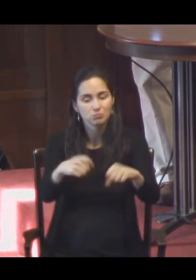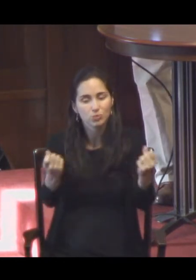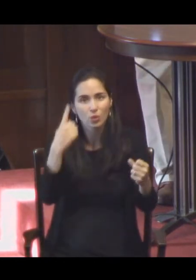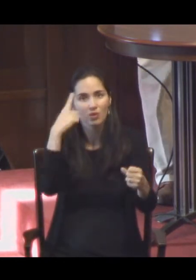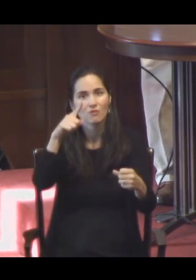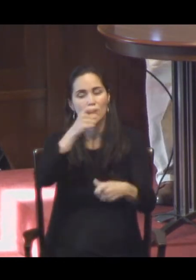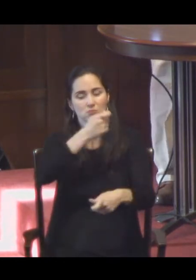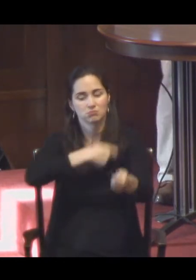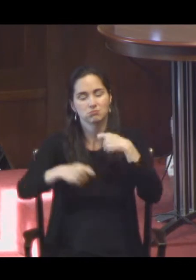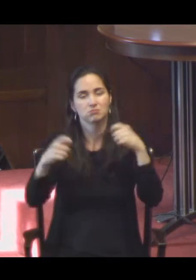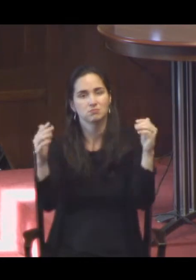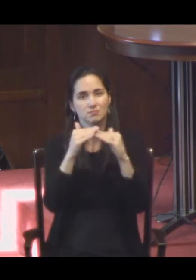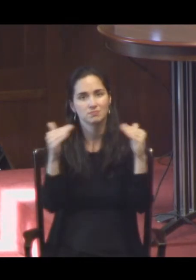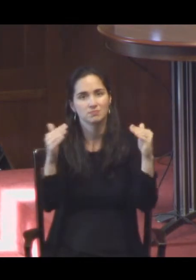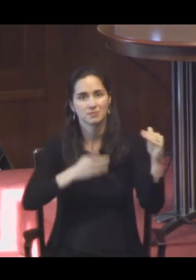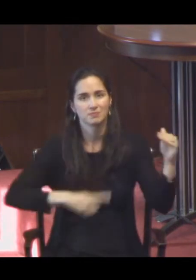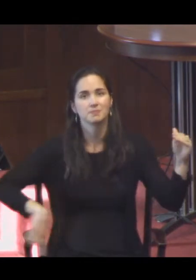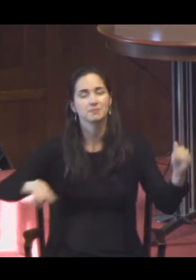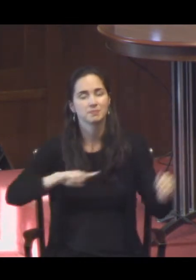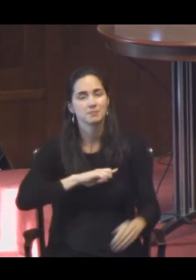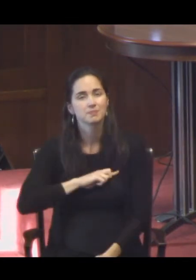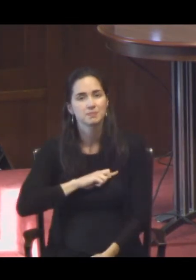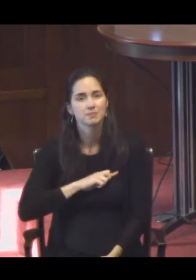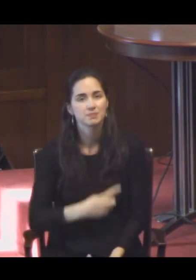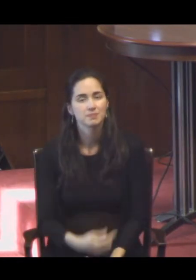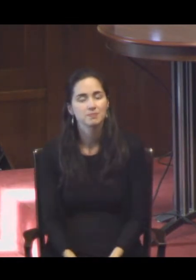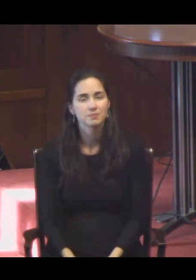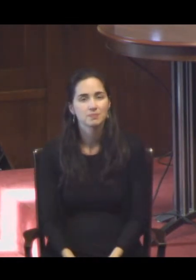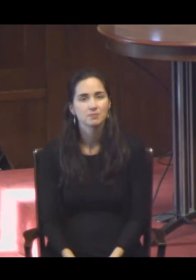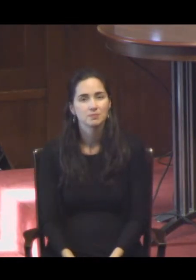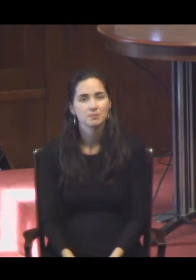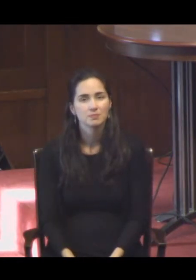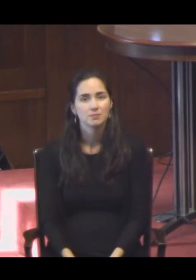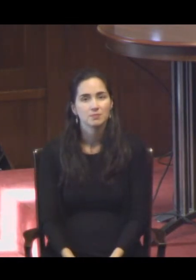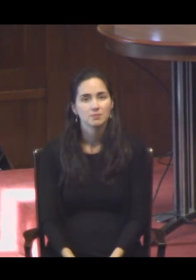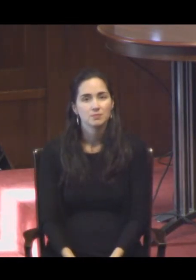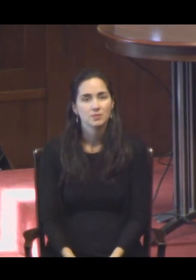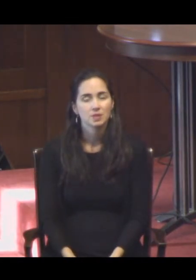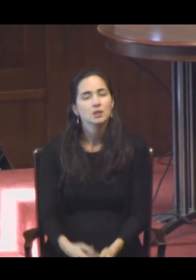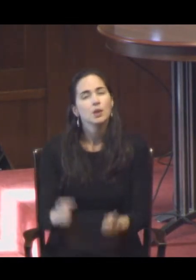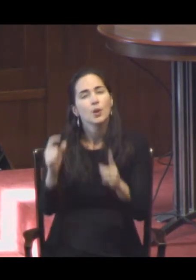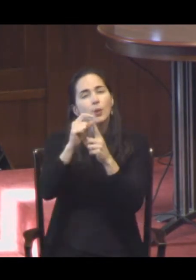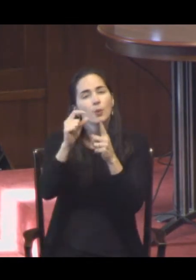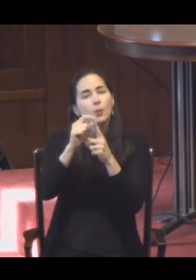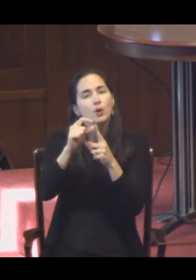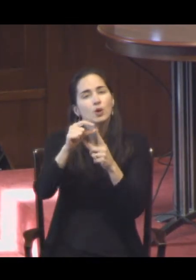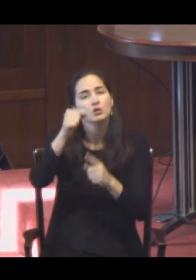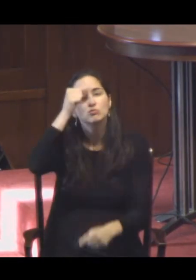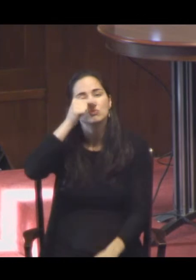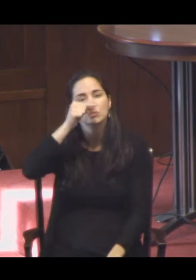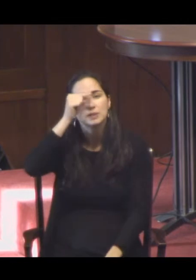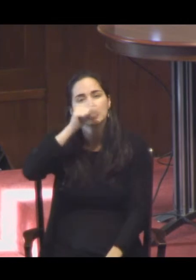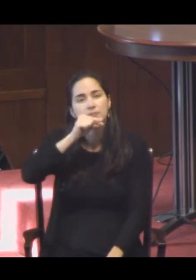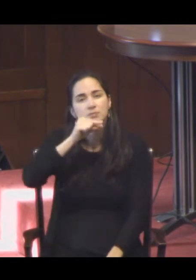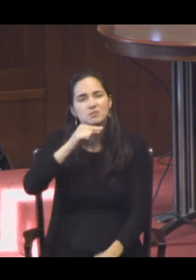So there's a word in Greek that we now use all the time,